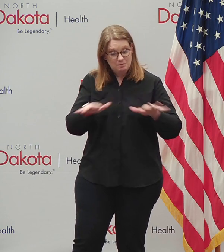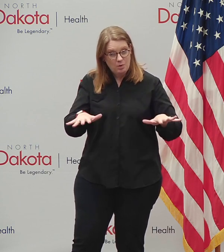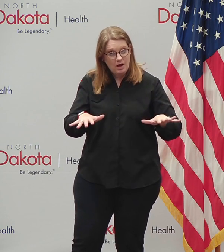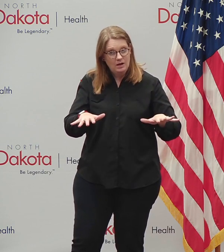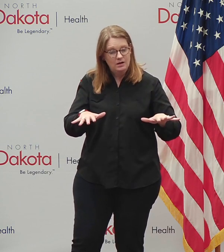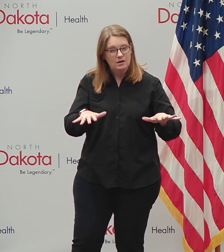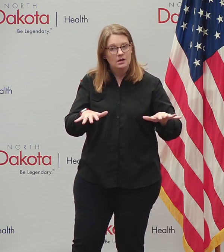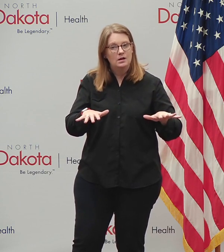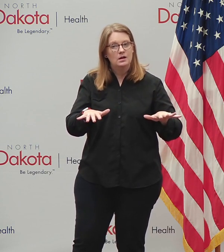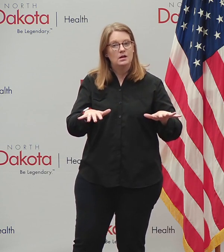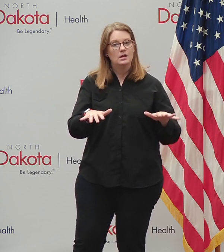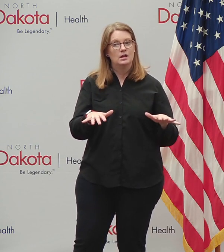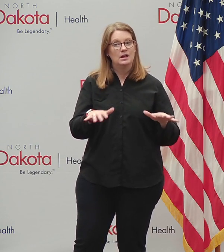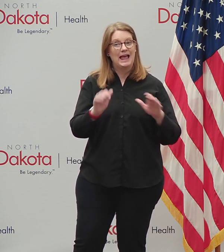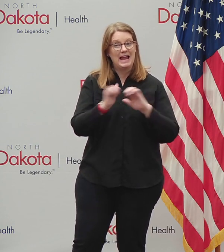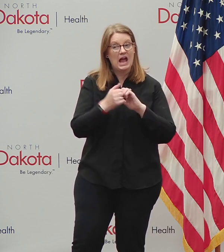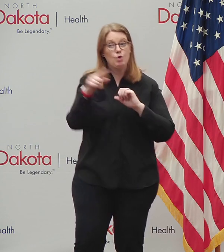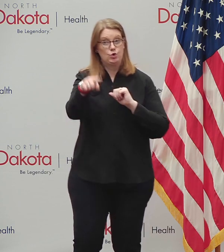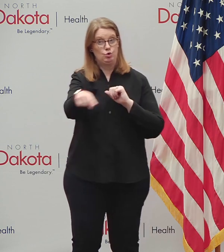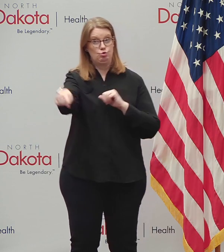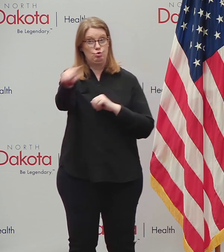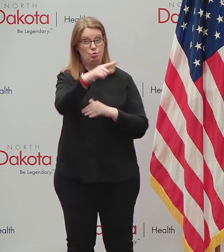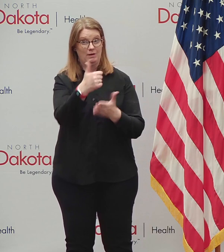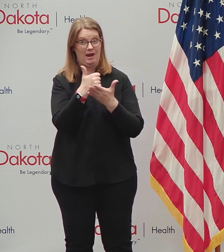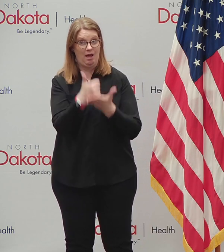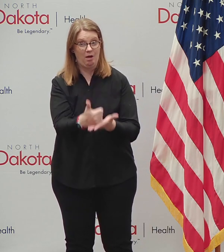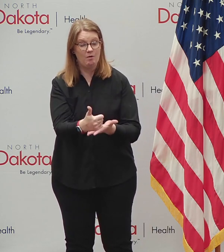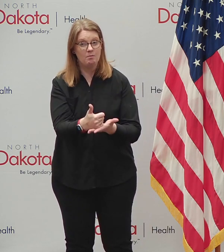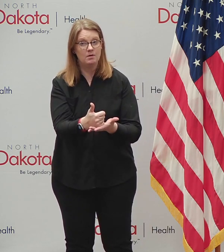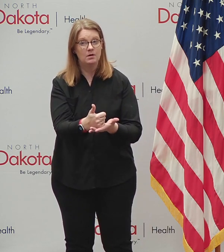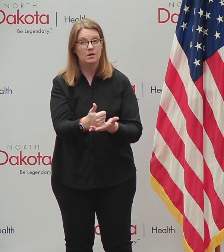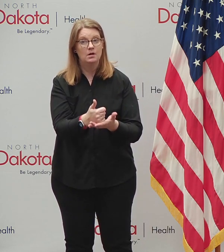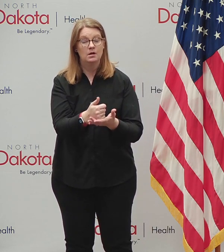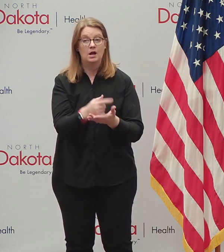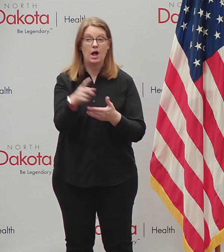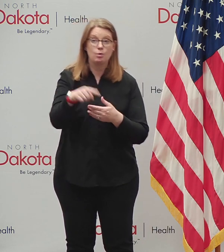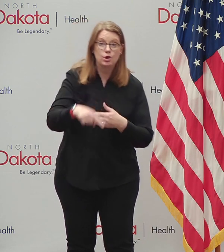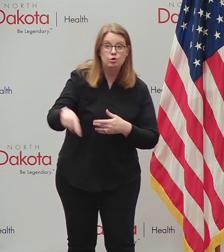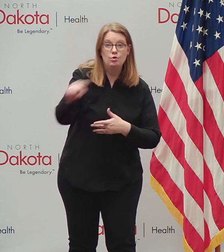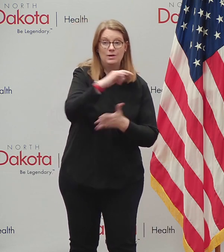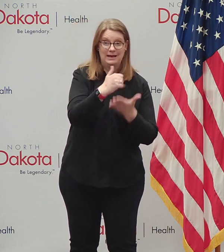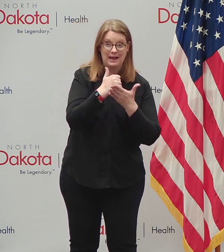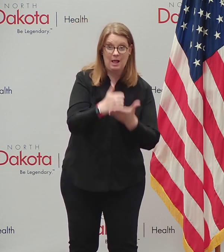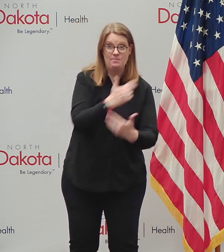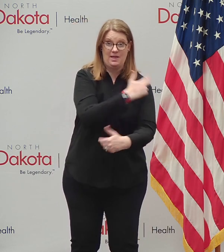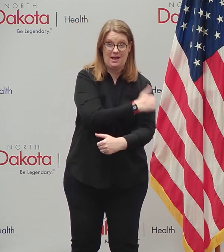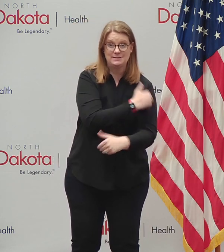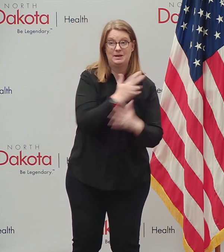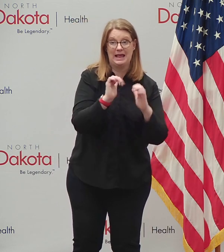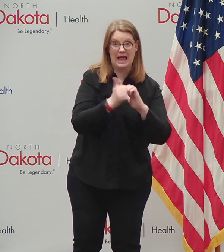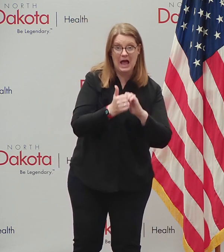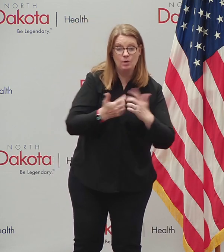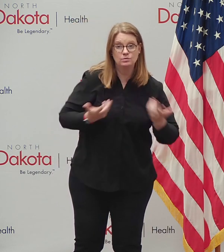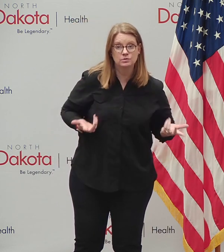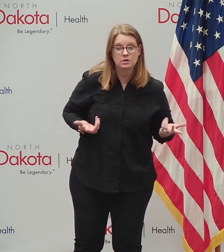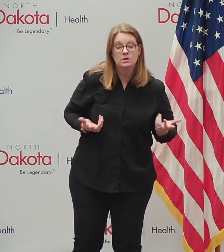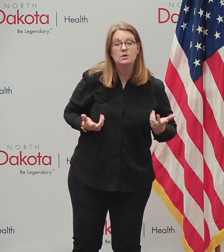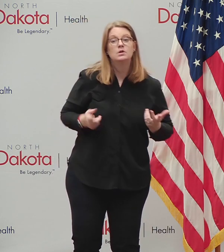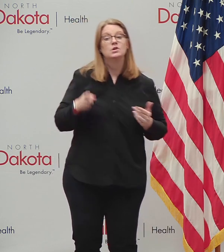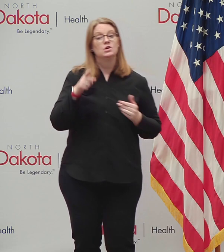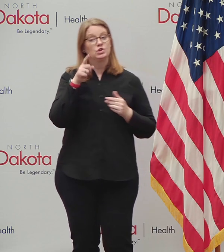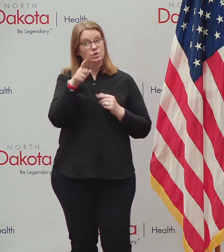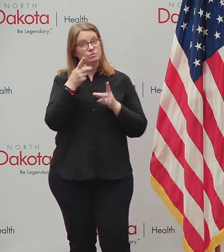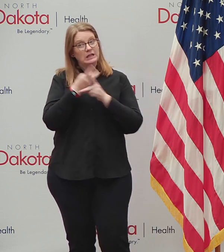what you can do to help take care of our hospital capacity is by you taking care of your own health.